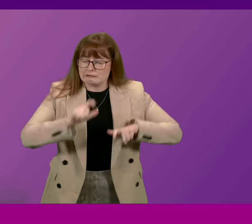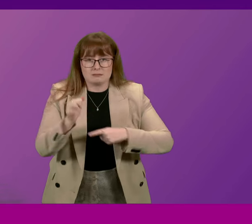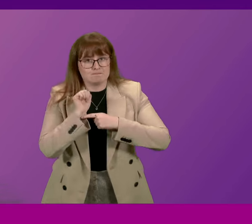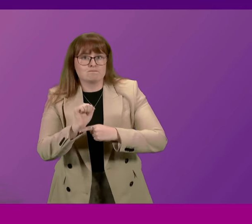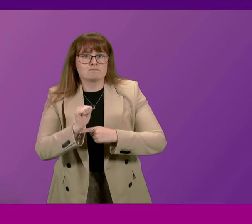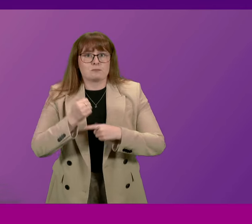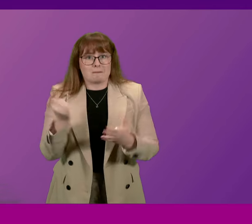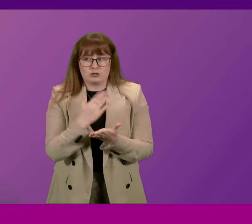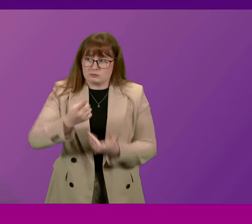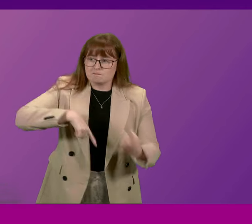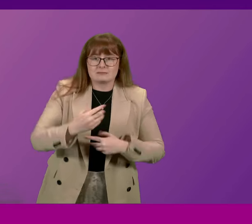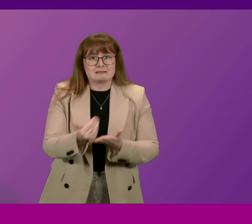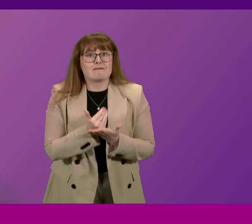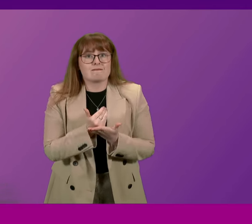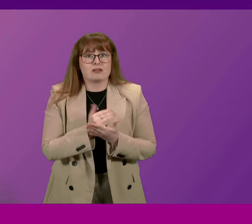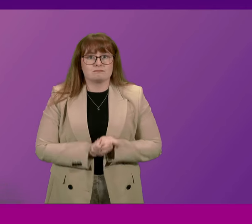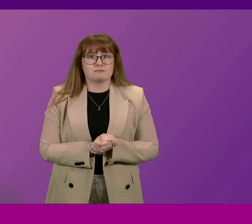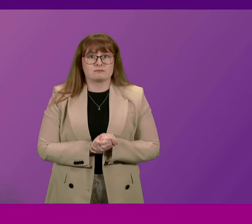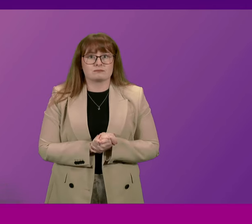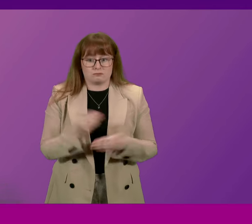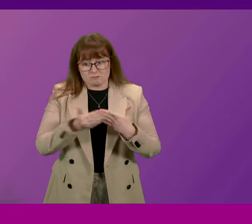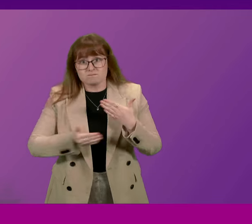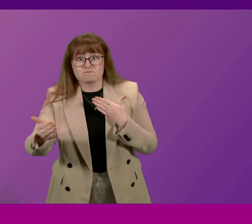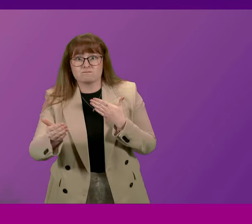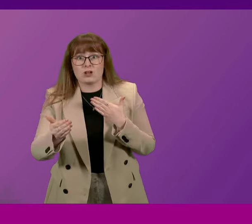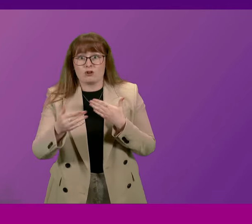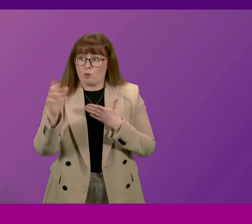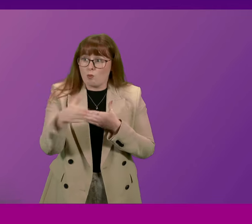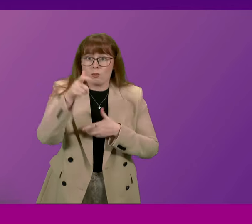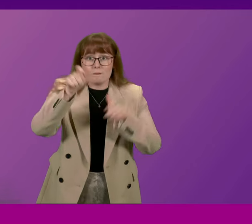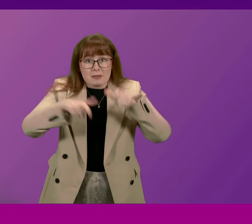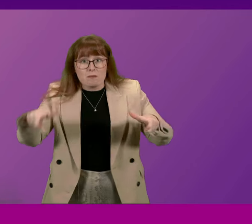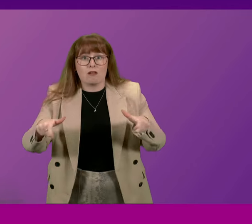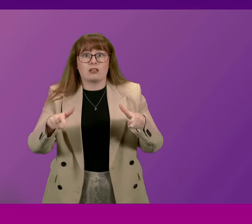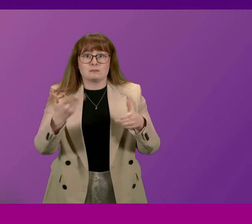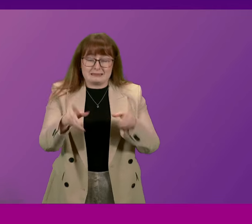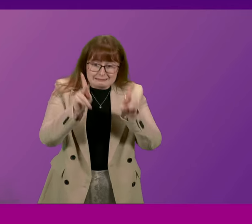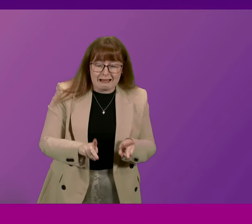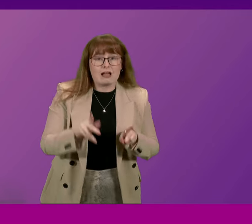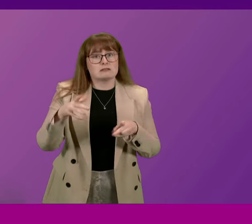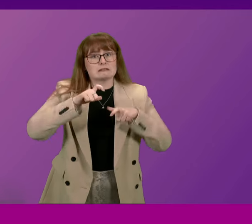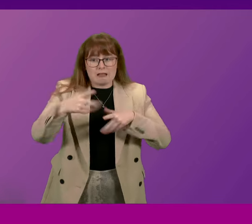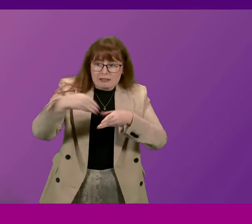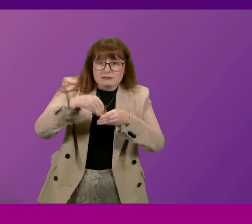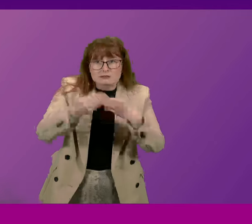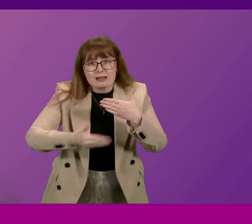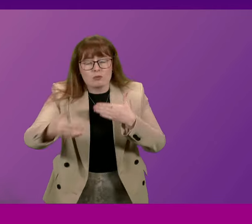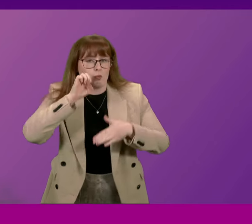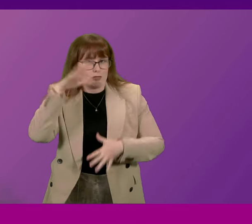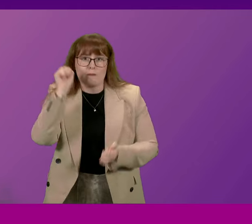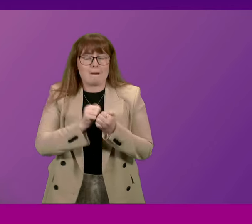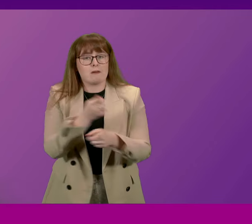safe. For all of the fallen and and for all of those who continue to serve, we will remember them. Thank you.